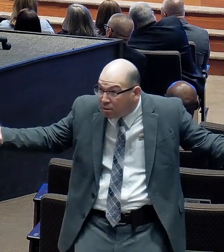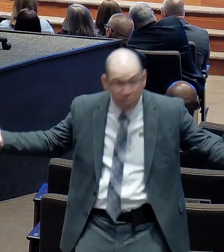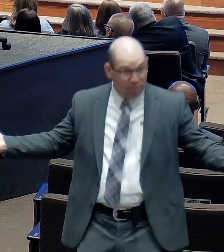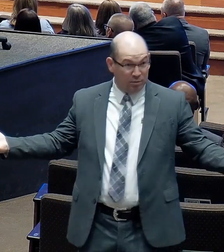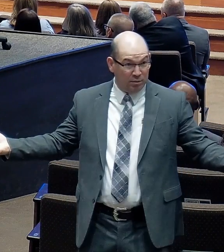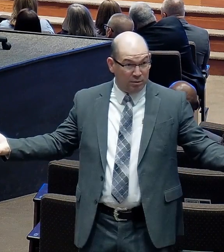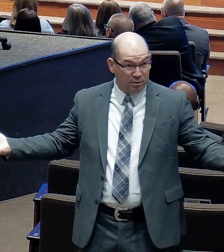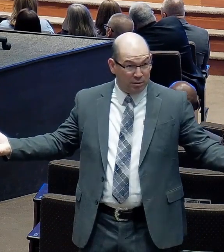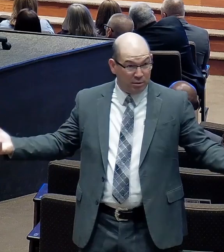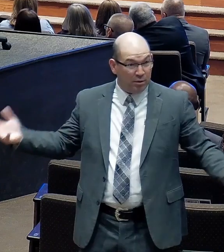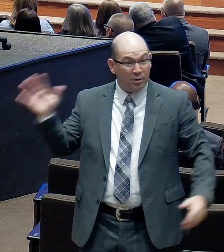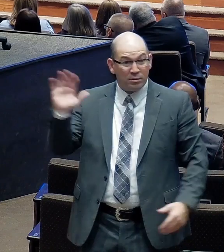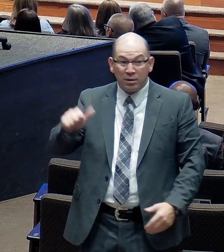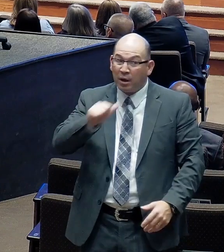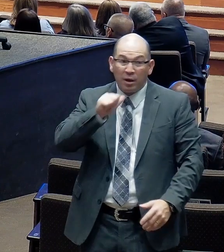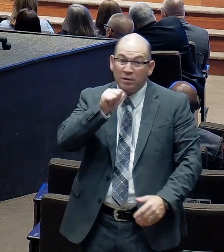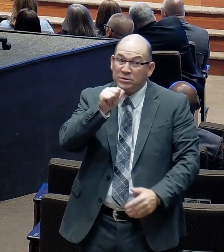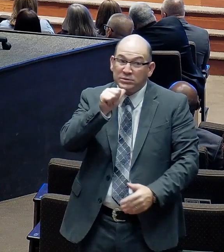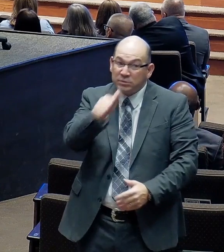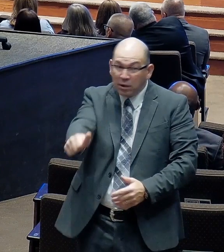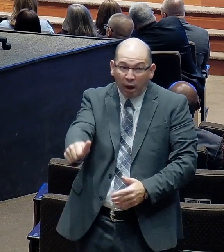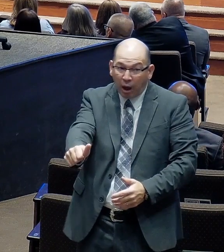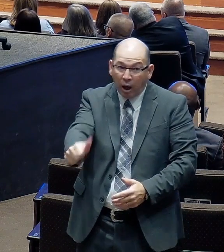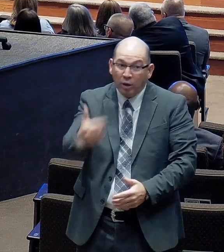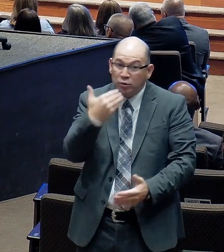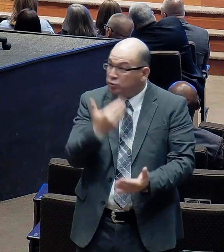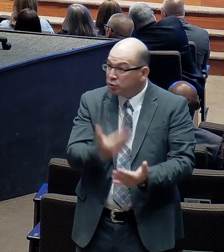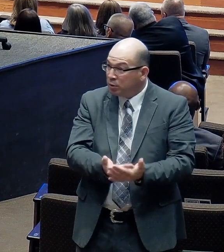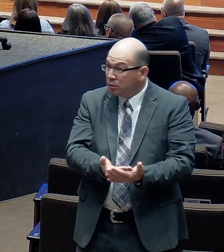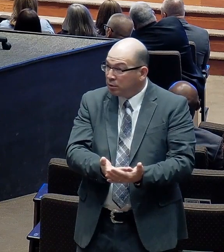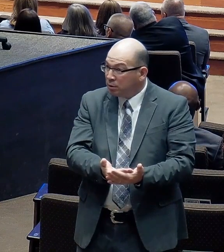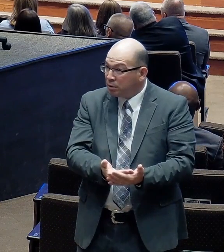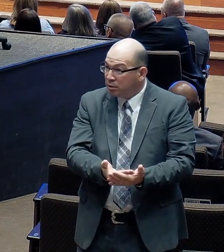excuse. For this assembling of ourselves together.